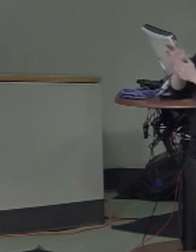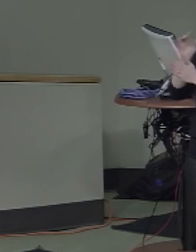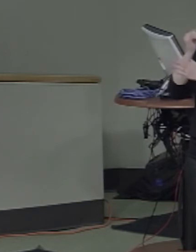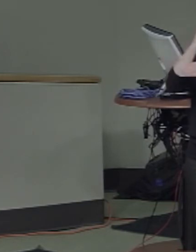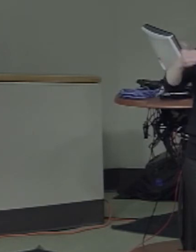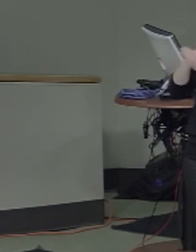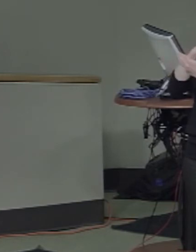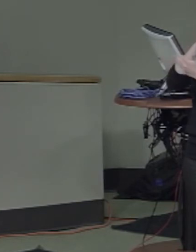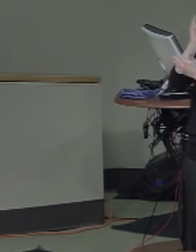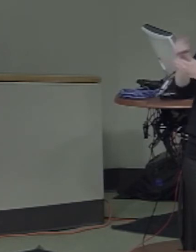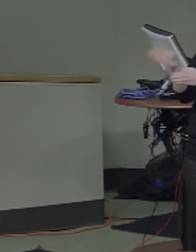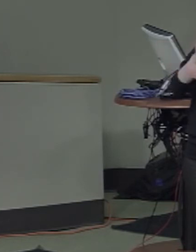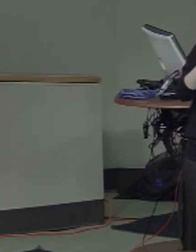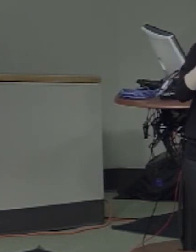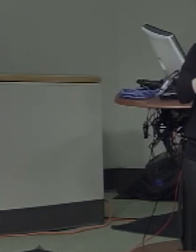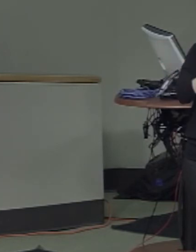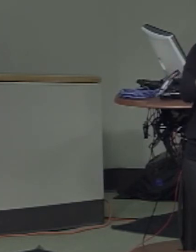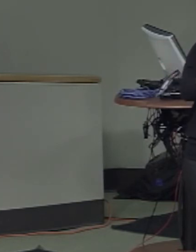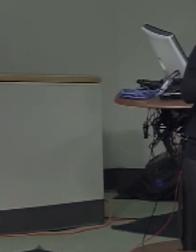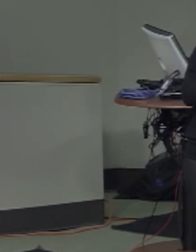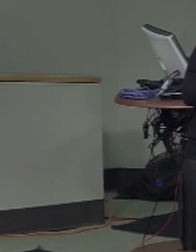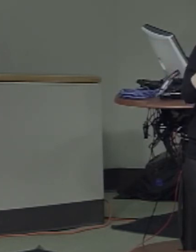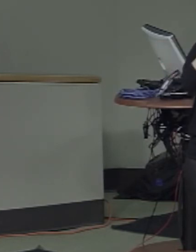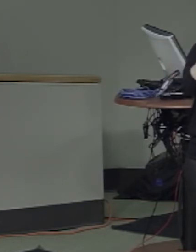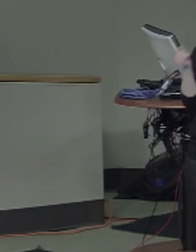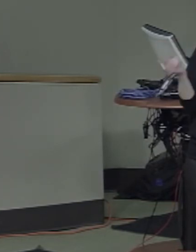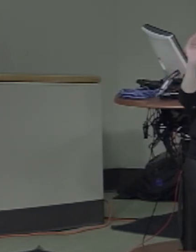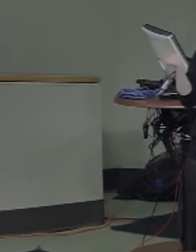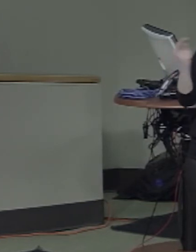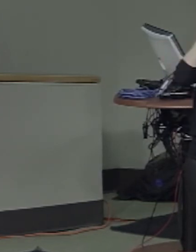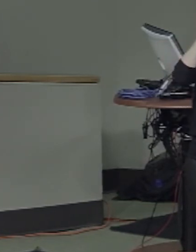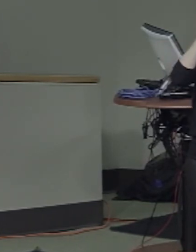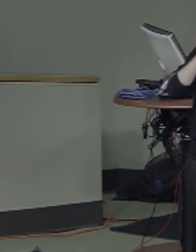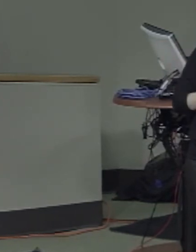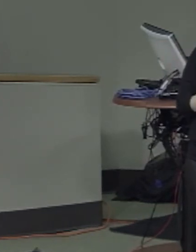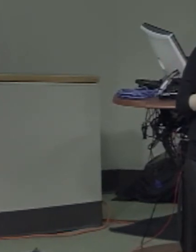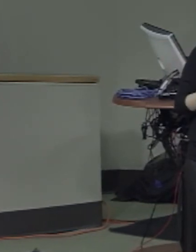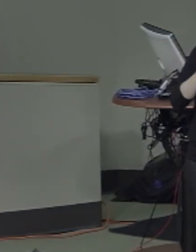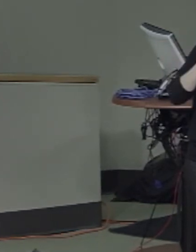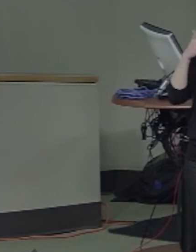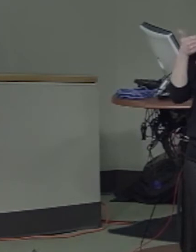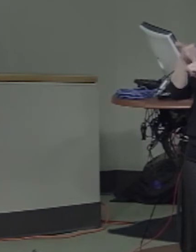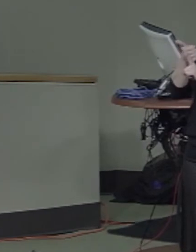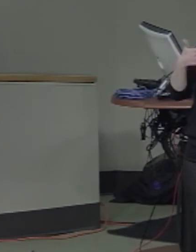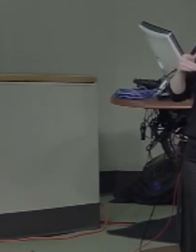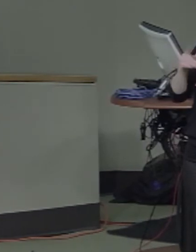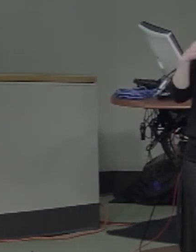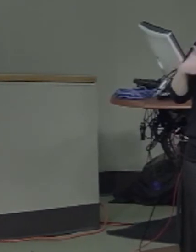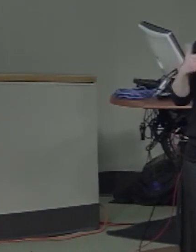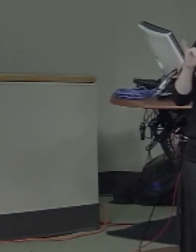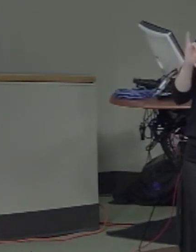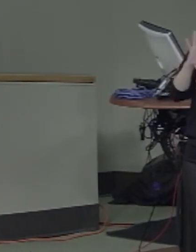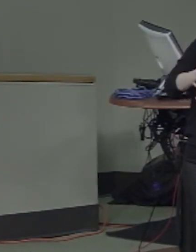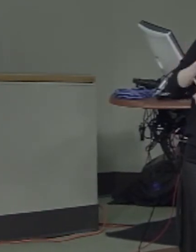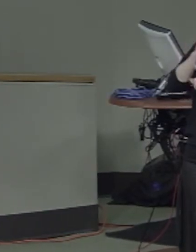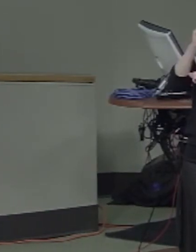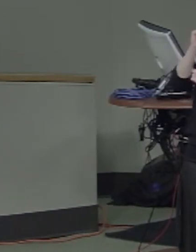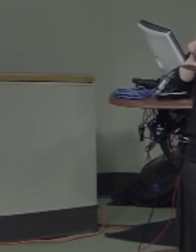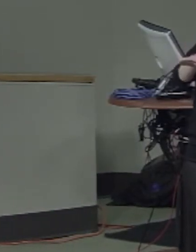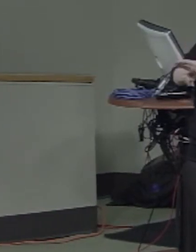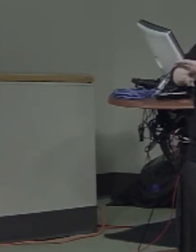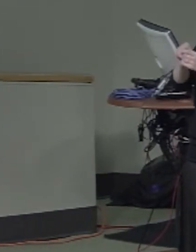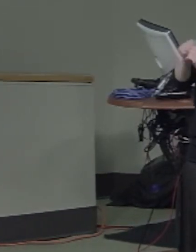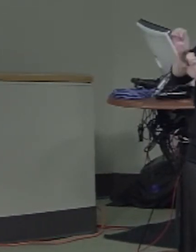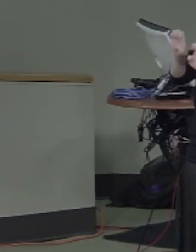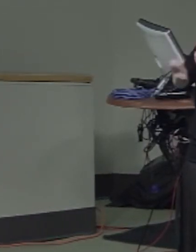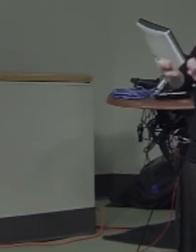In a series of truly ingenious experiments, he has studied the effects of damage